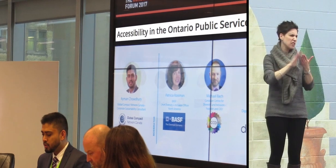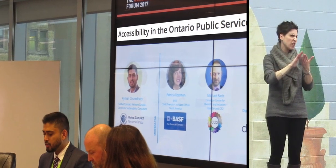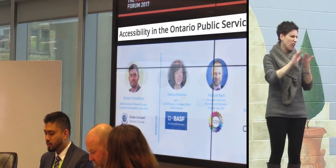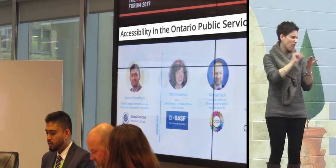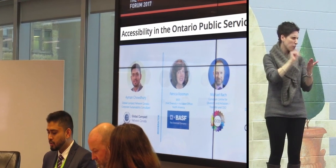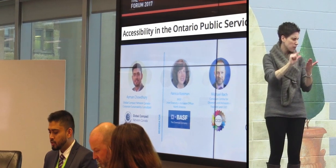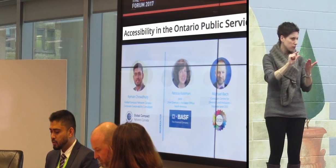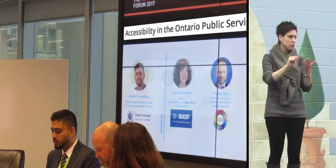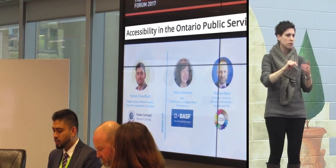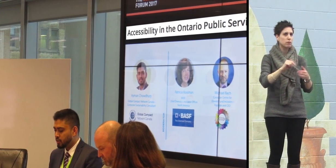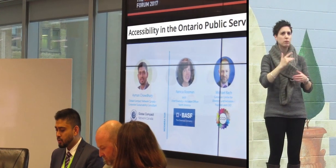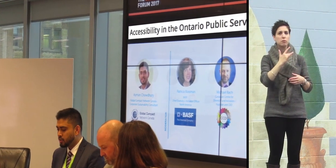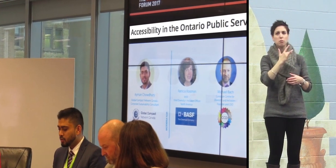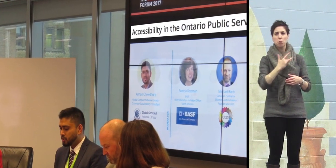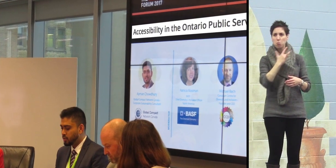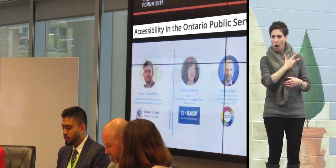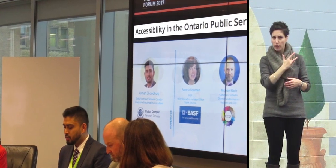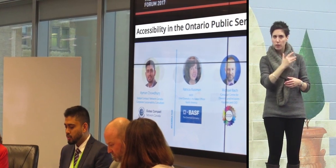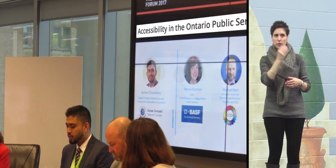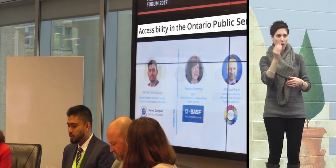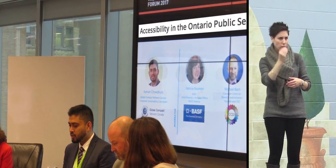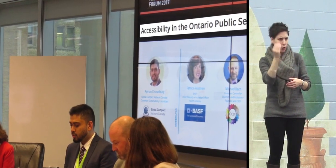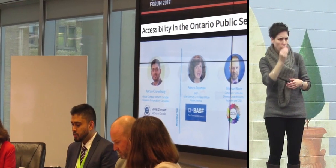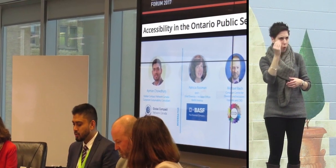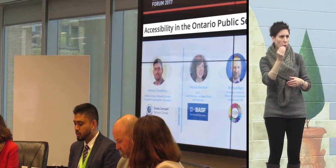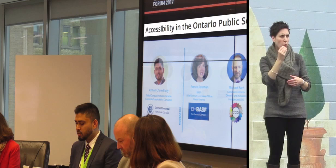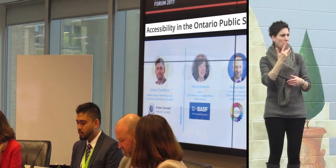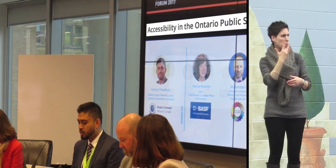Ontario, Canadian government,